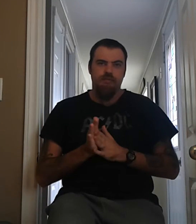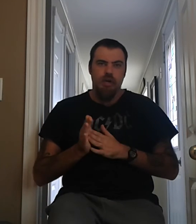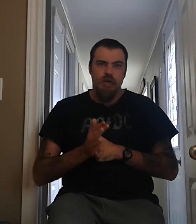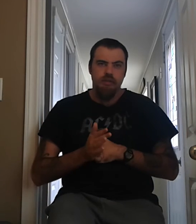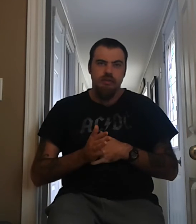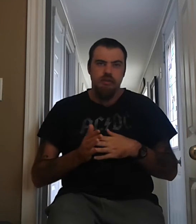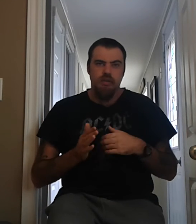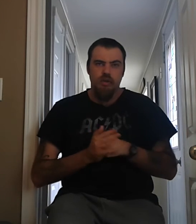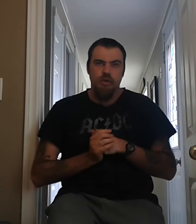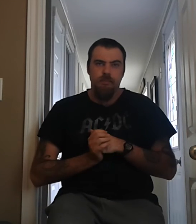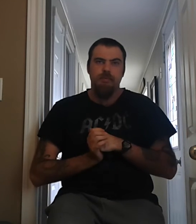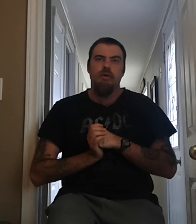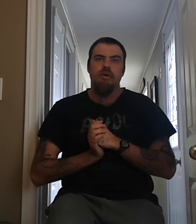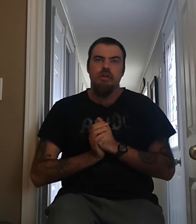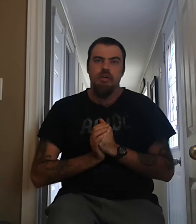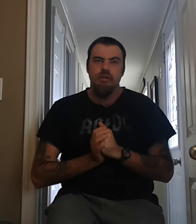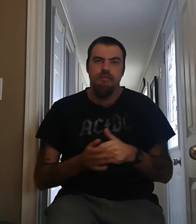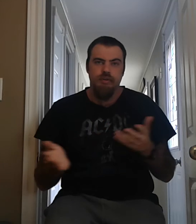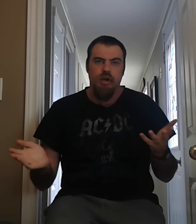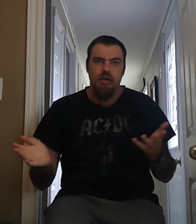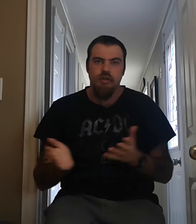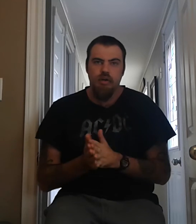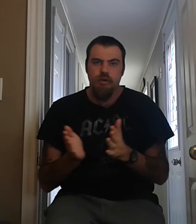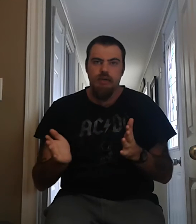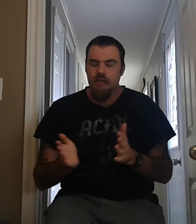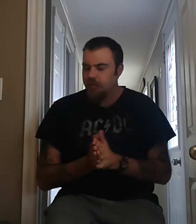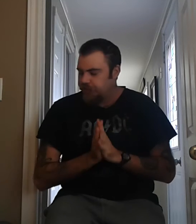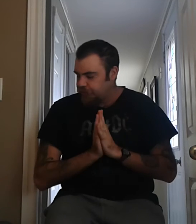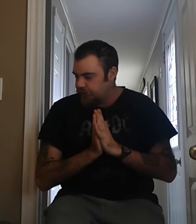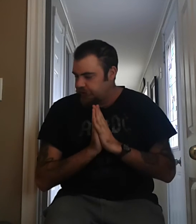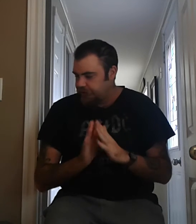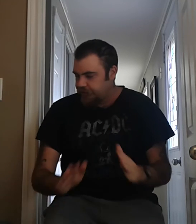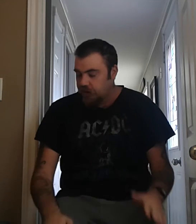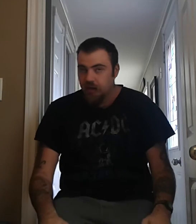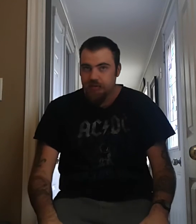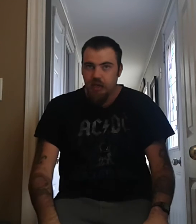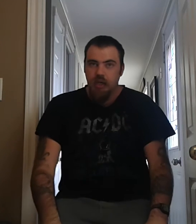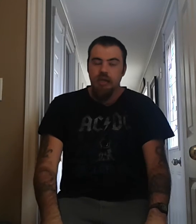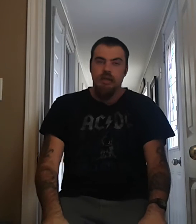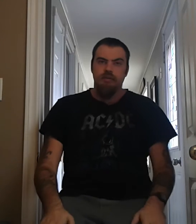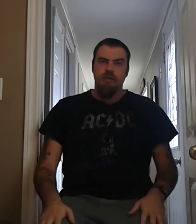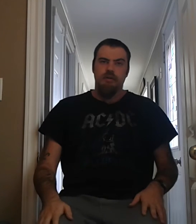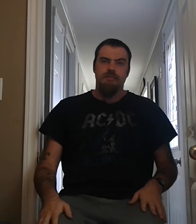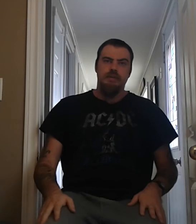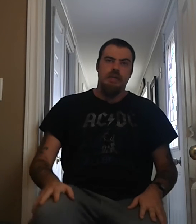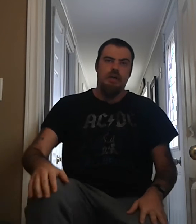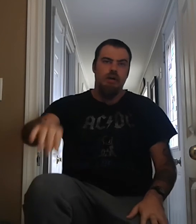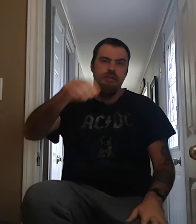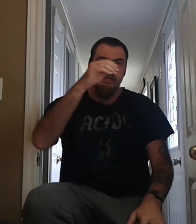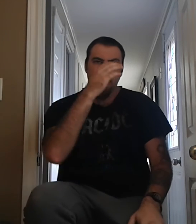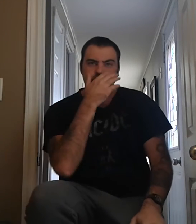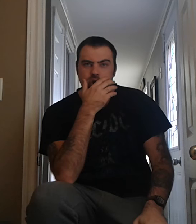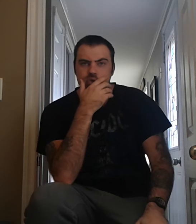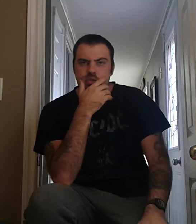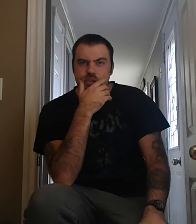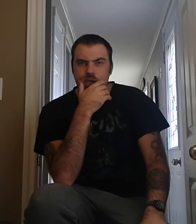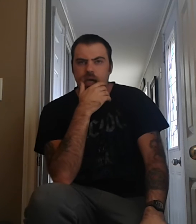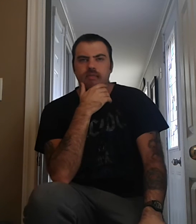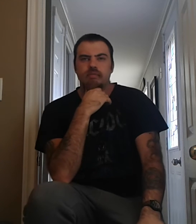Mark the Hoople song. You know what I mean? It was one of their songs. That was off the, uh, All the Young Dudes album.